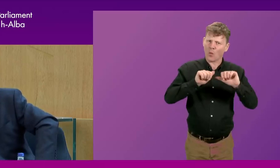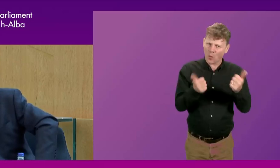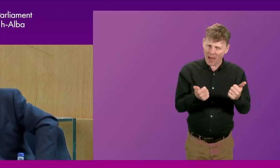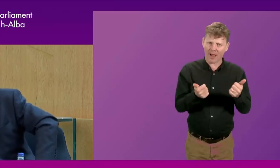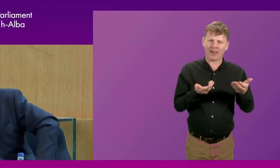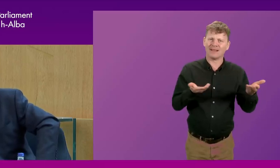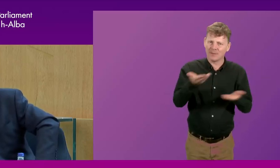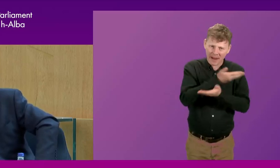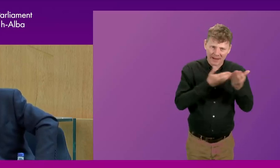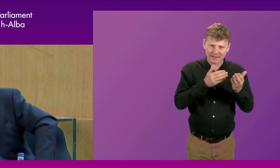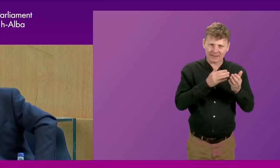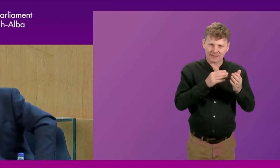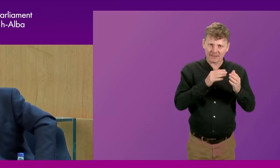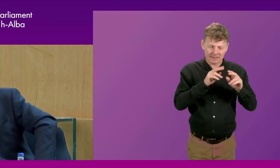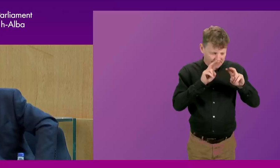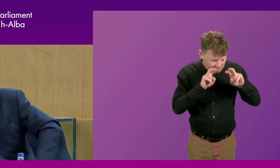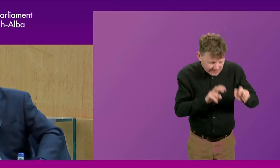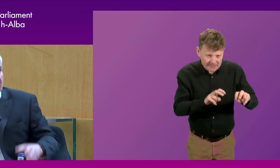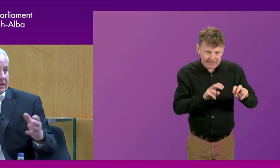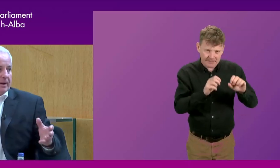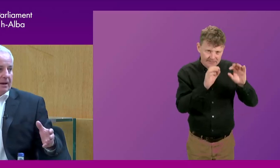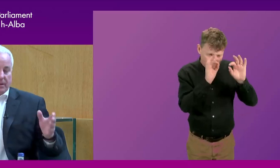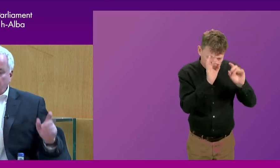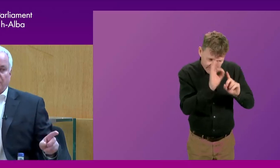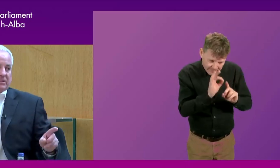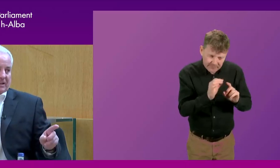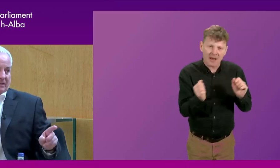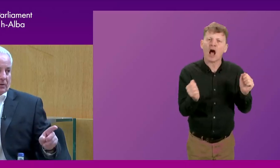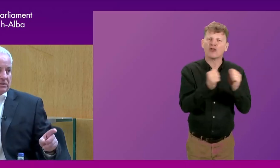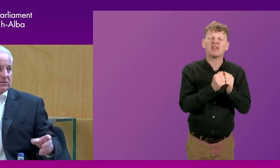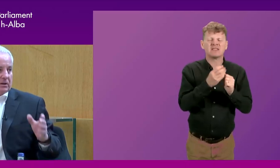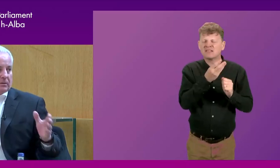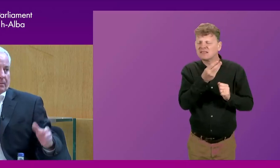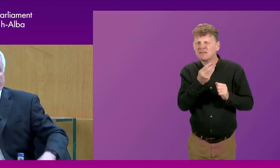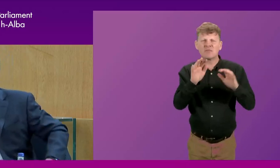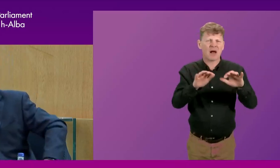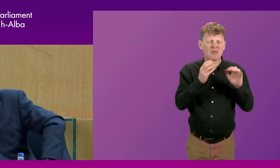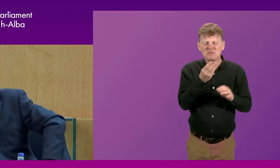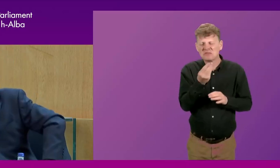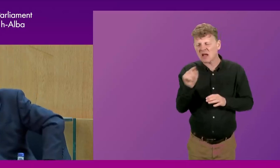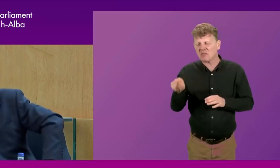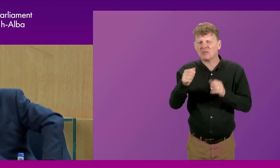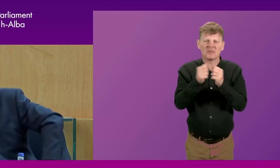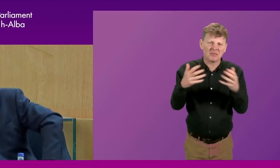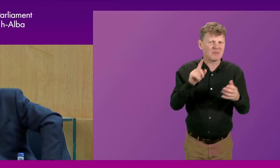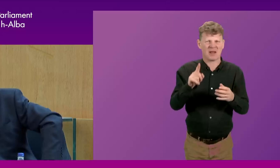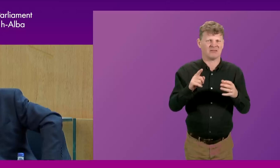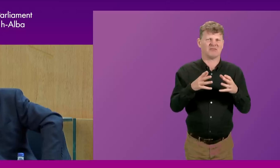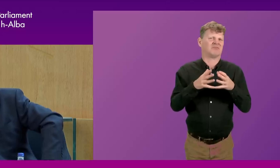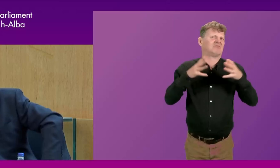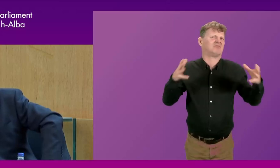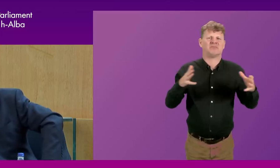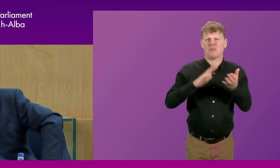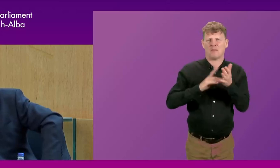debated and scrutinised and then agreed in the Parliament. There were some dissenting voices, but by a vast majority. But